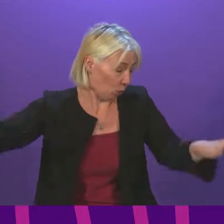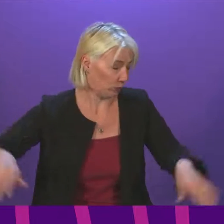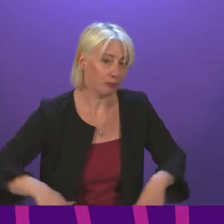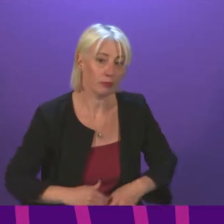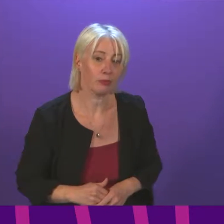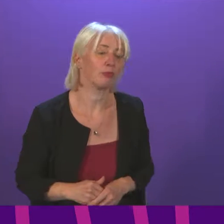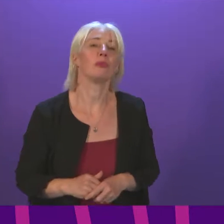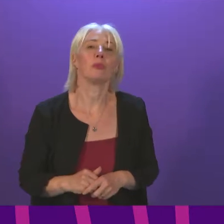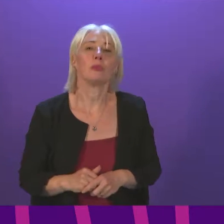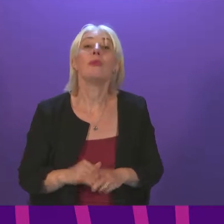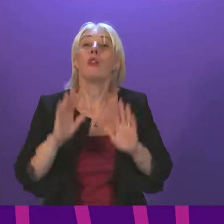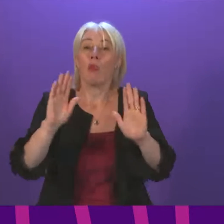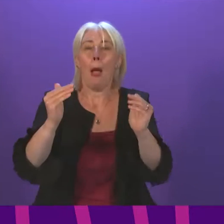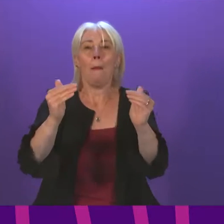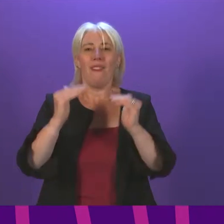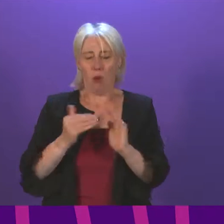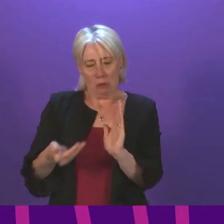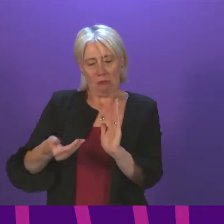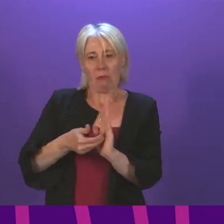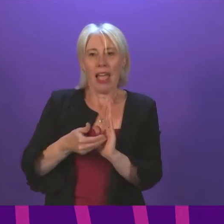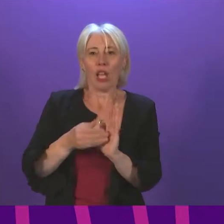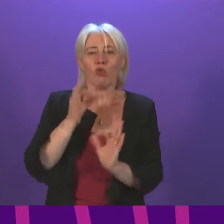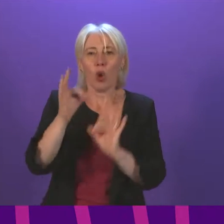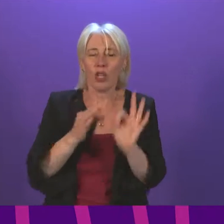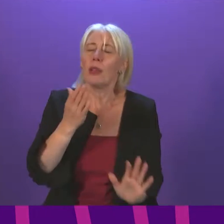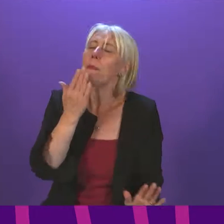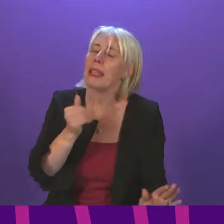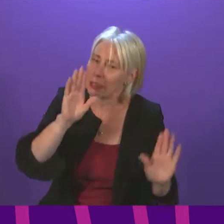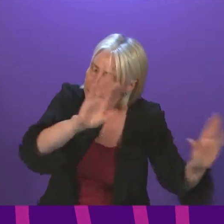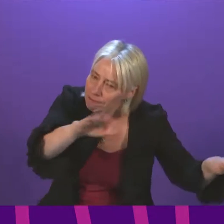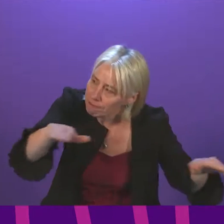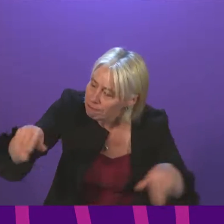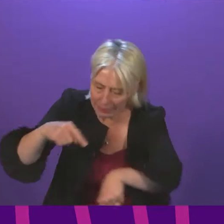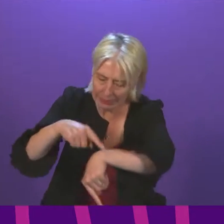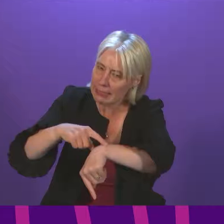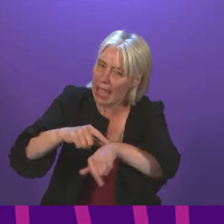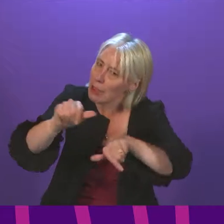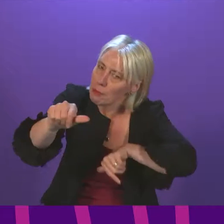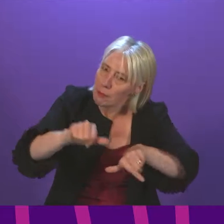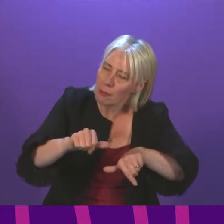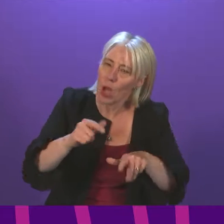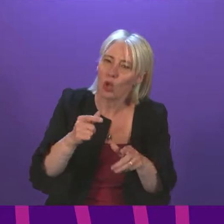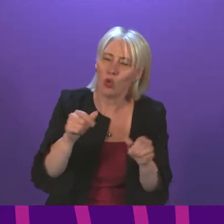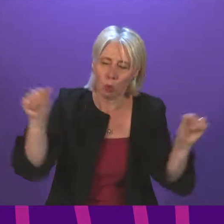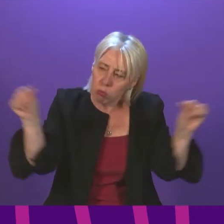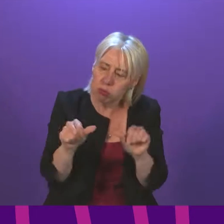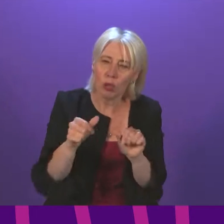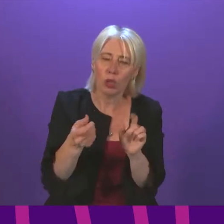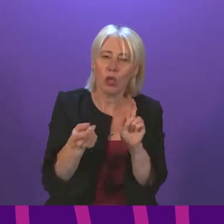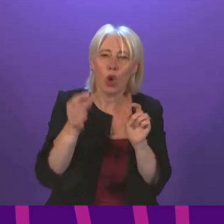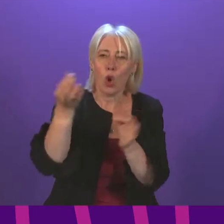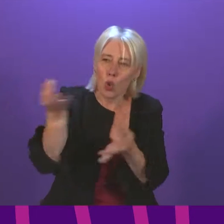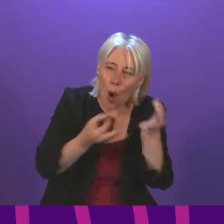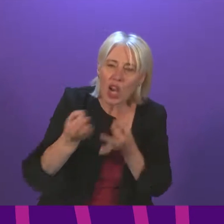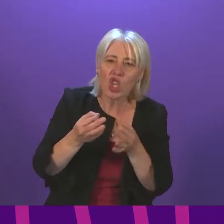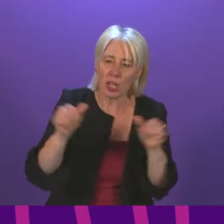Thank you. Before I take a supplementary on this question, could I please remind members that we are very tight for time, and succinct questions and responses would be